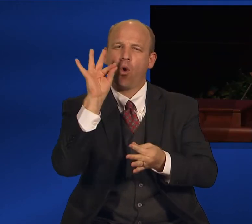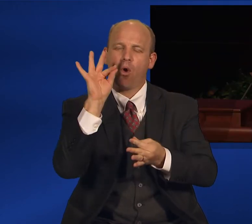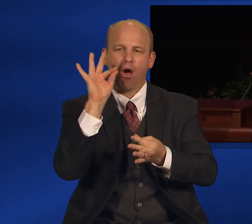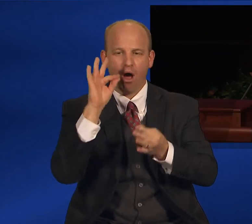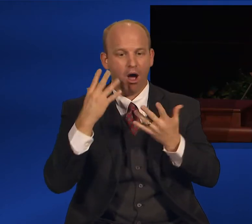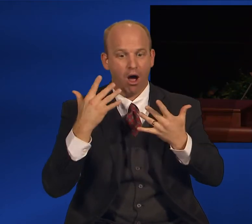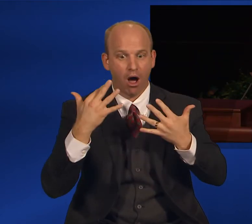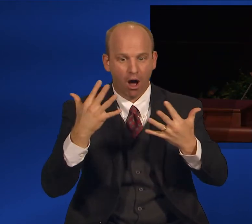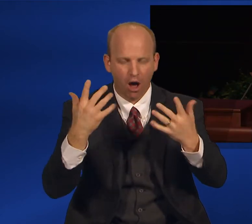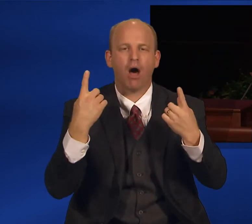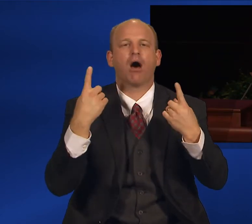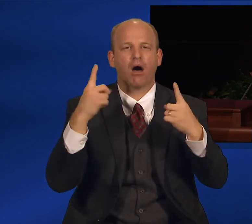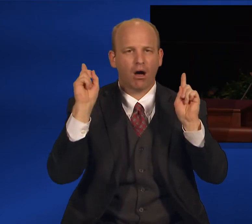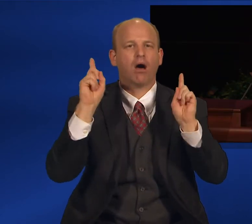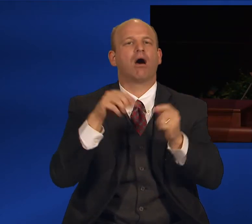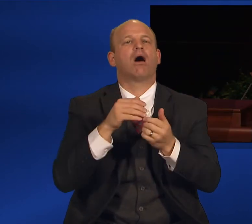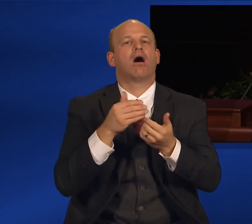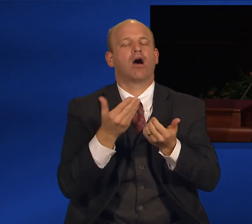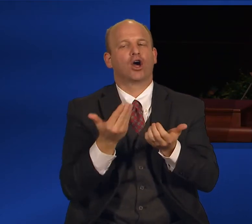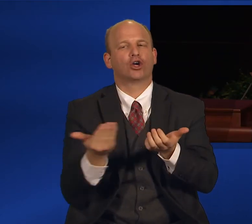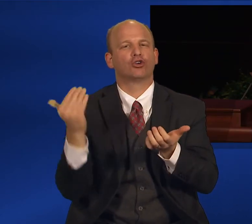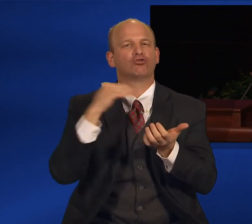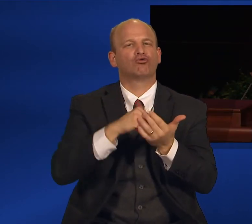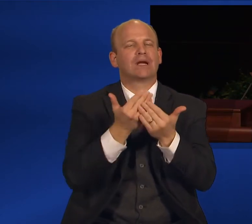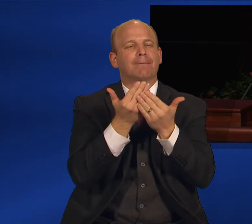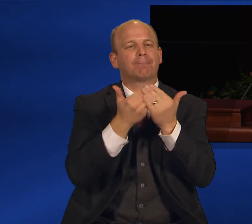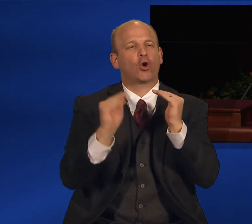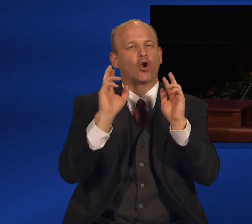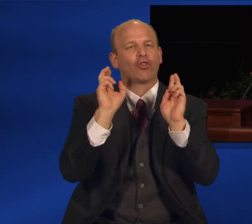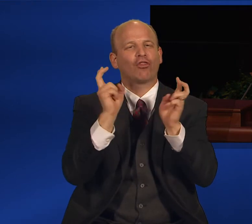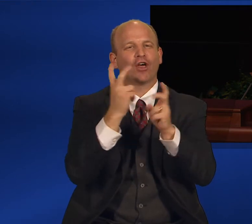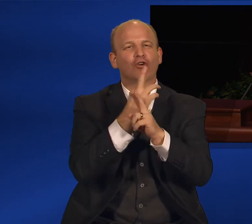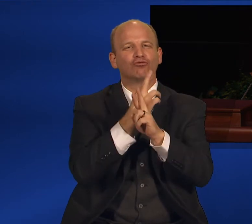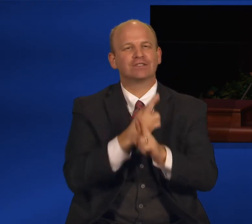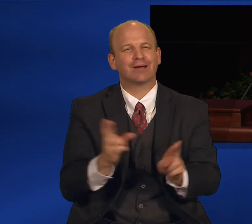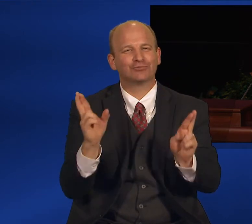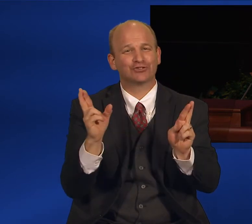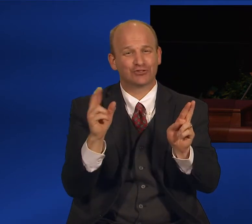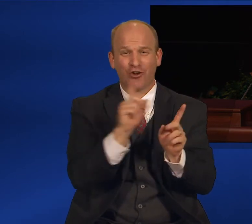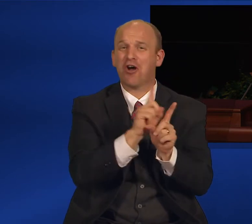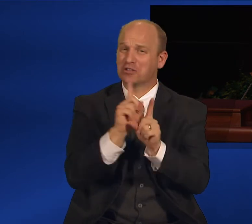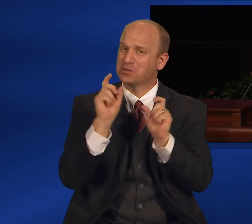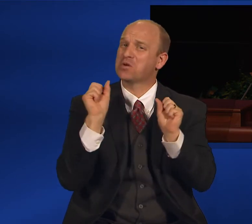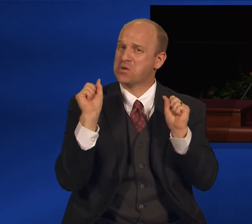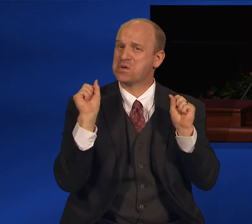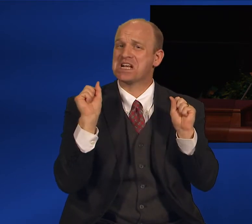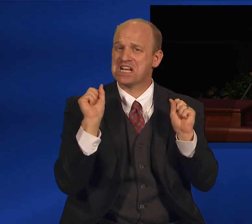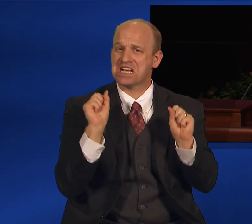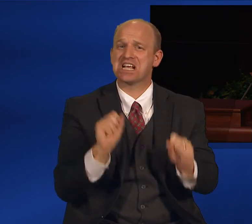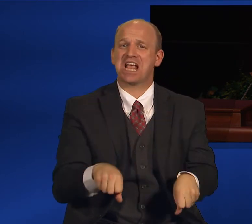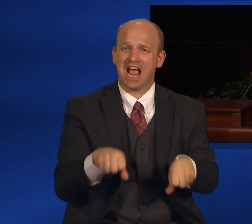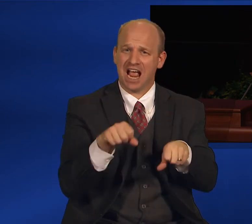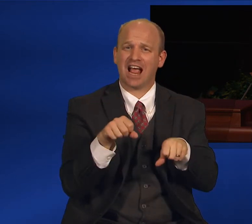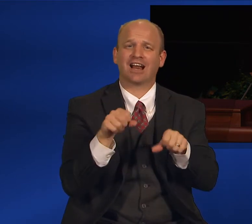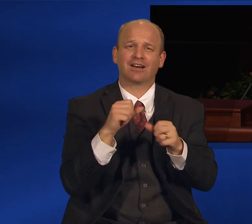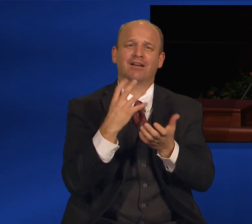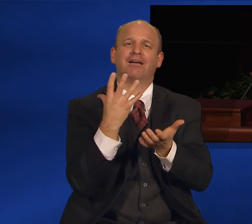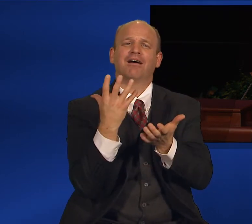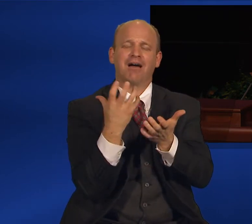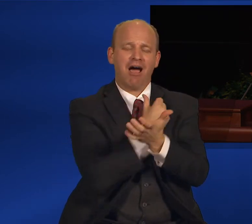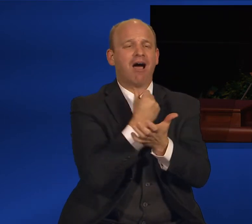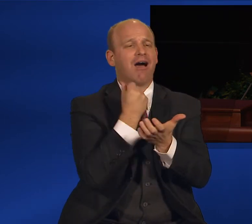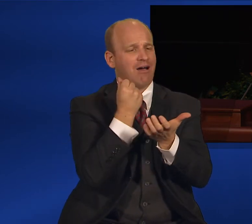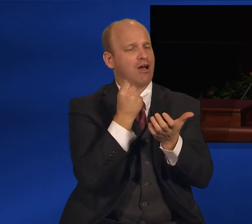We can also assist in the Lord's redemption of those beyond the grave. The faithful elders of this dispensation, when they